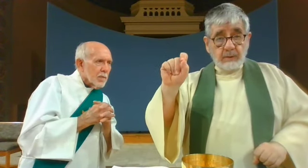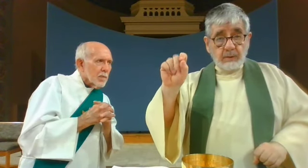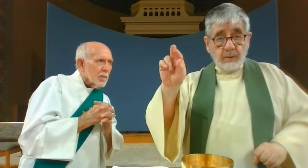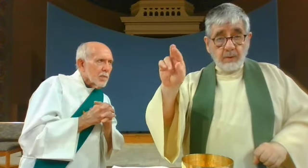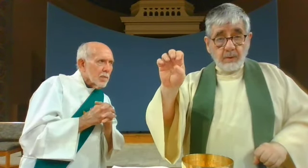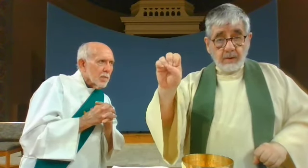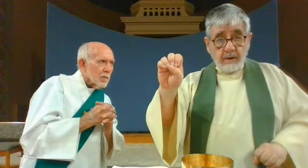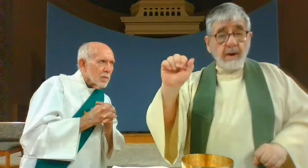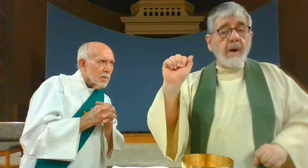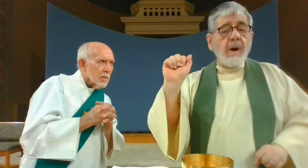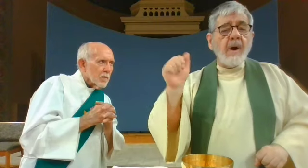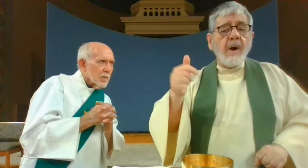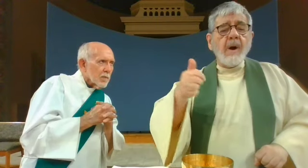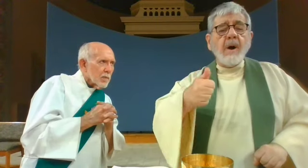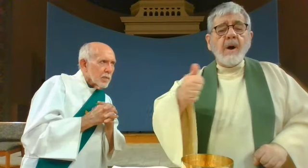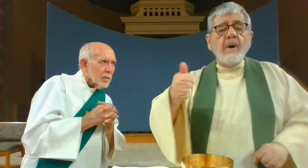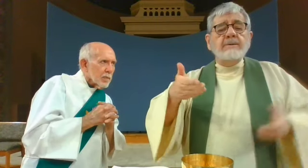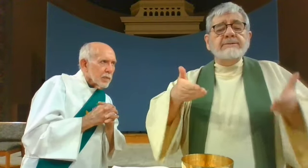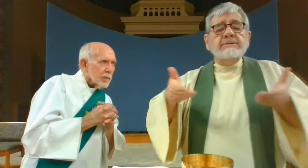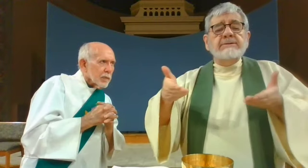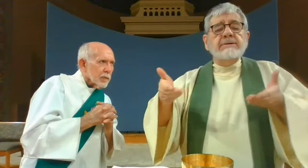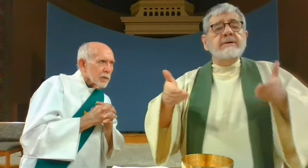those who serve your people.